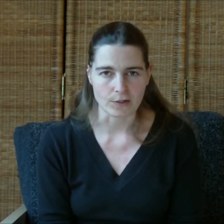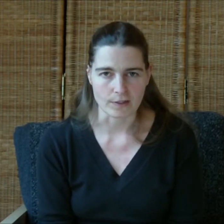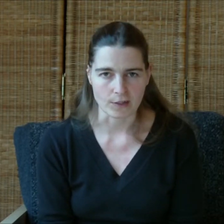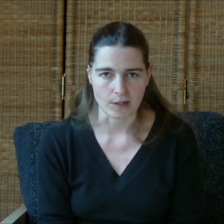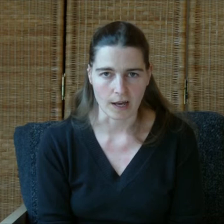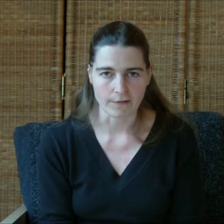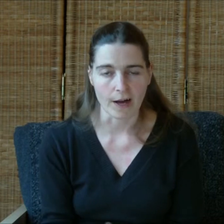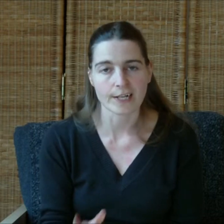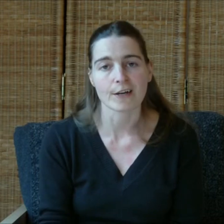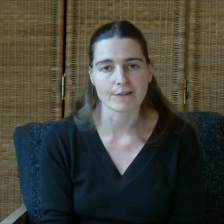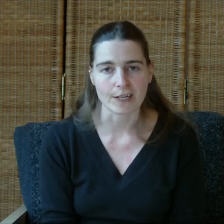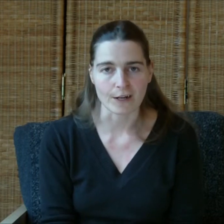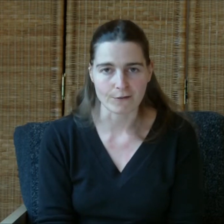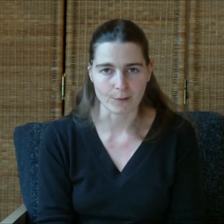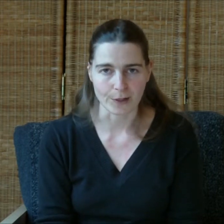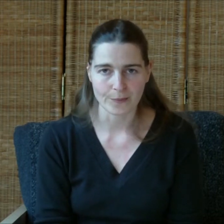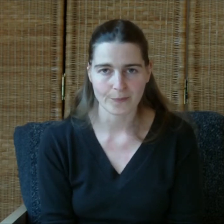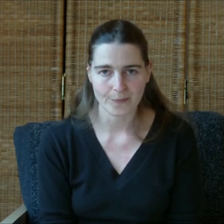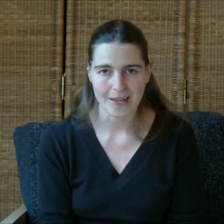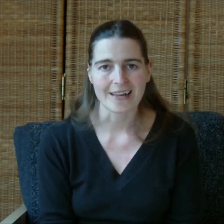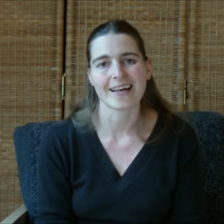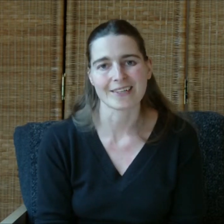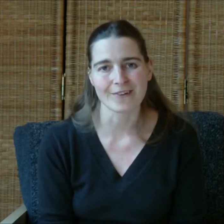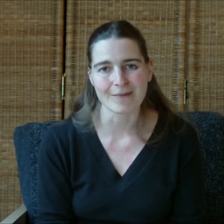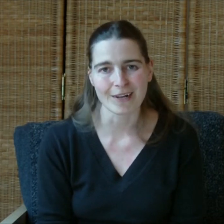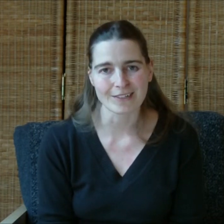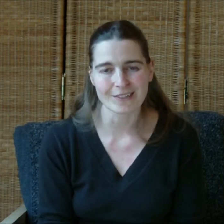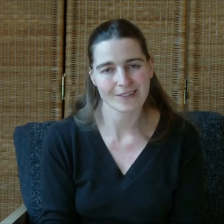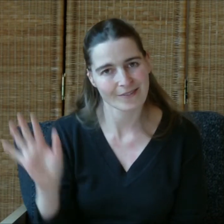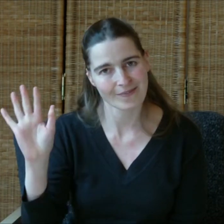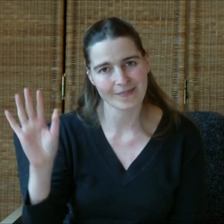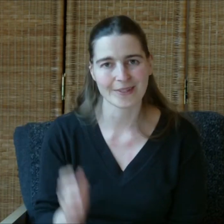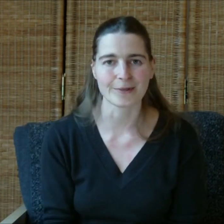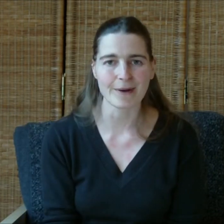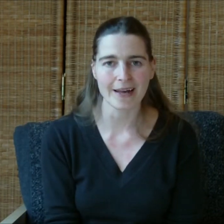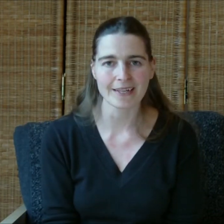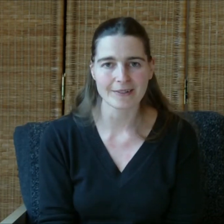in your life? I'd love to hear from you. Thanks very much. Goodbye. Goodbye. Goodbye. Goodbye.